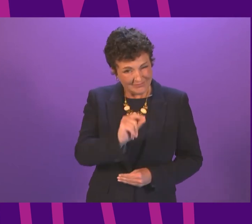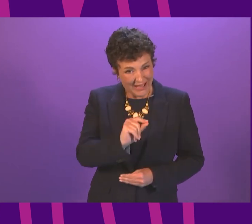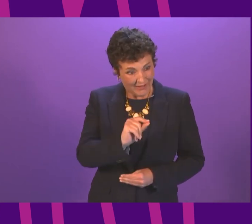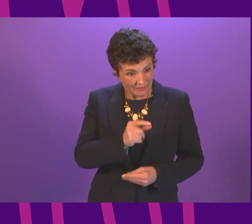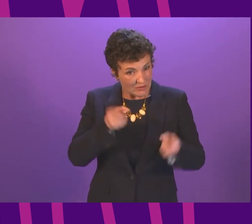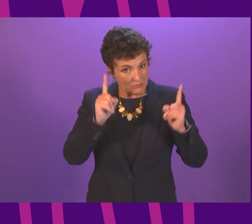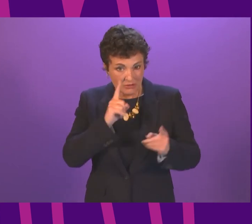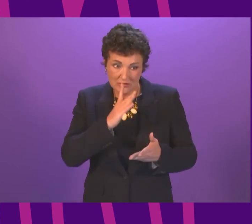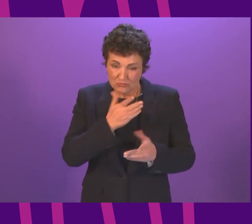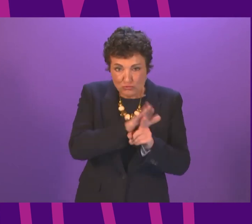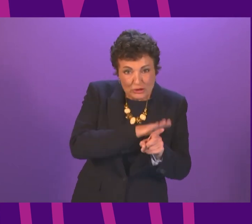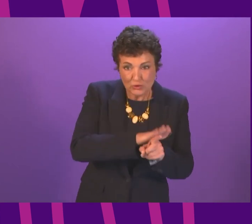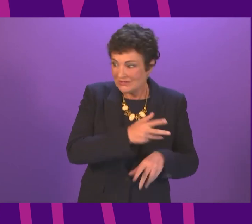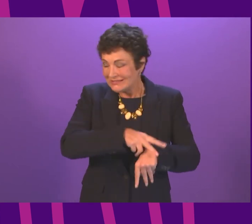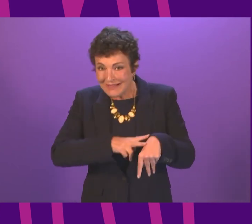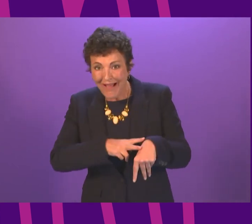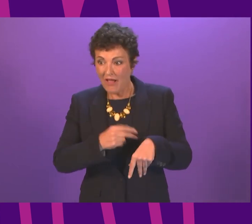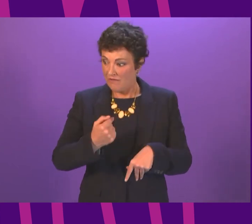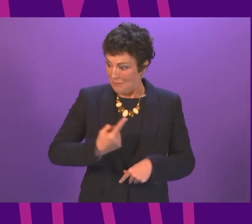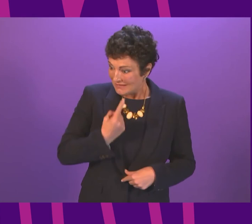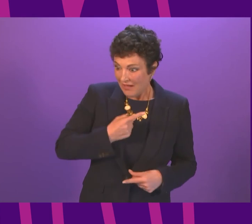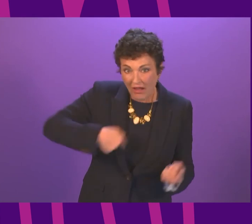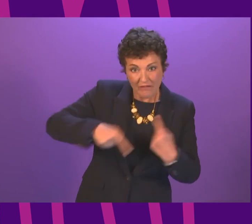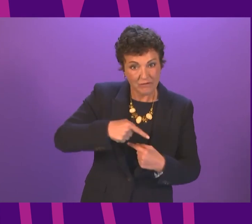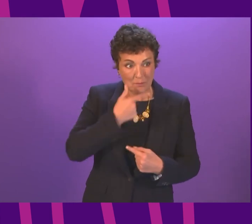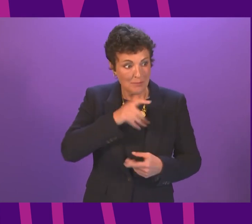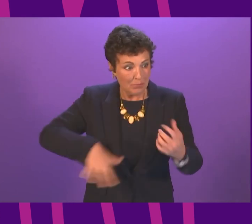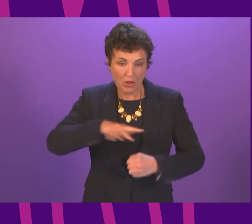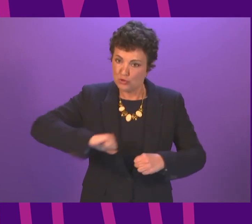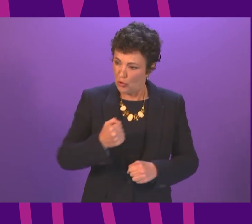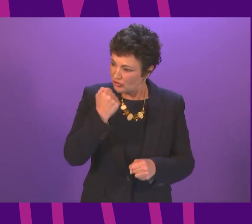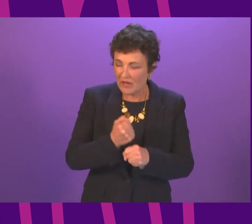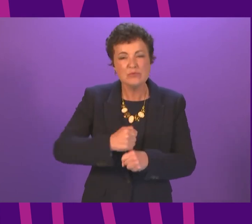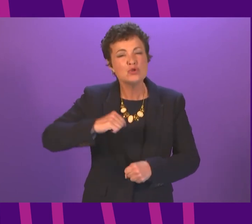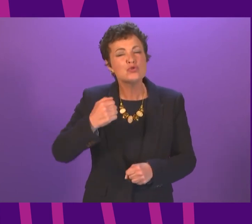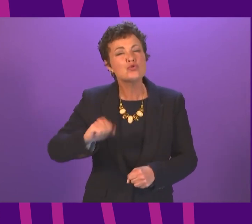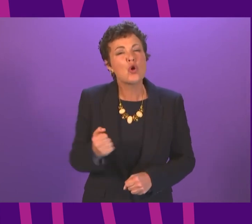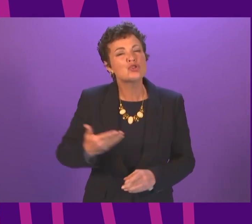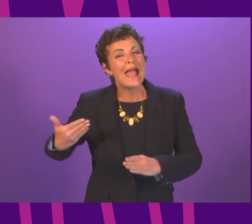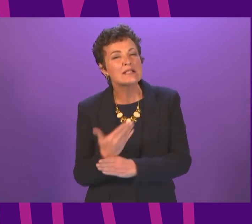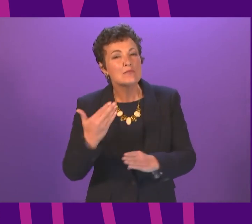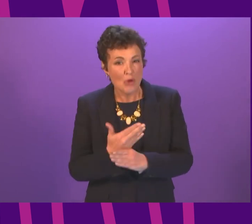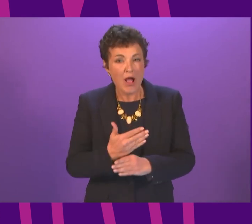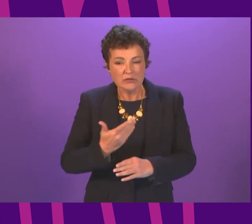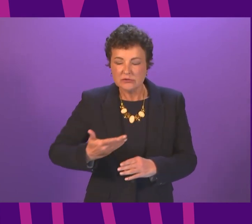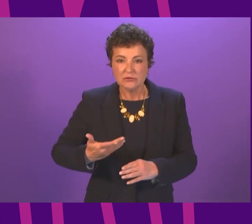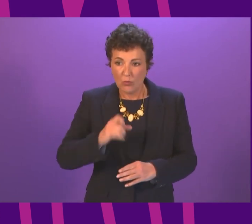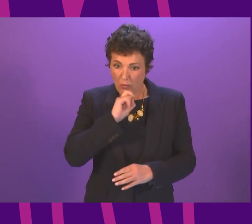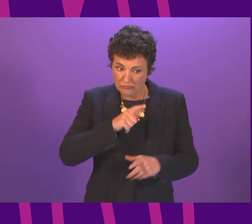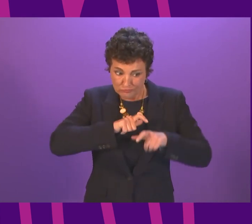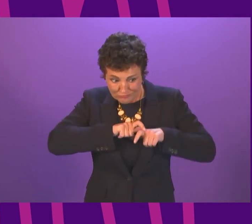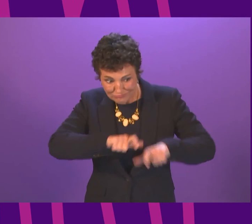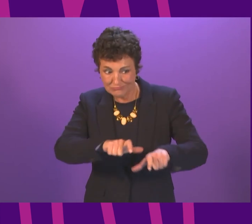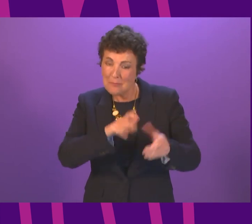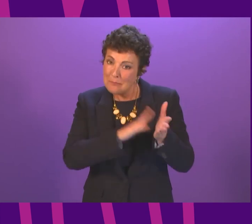these staff and myself and my constituents that the Scottish Government, Scottish Enterprise, will do all they can to persuade Plaidus to remain in Glasgow?